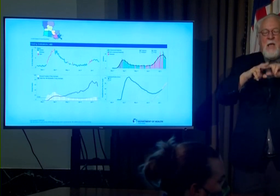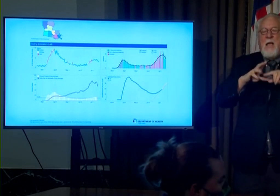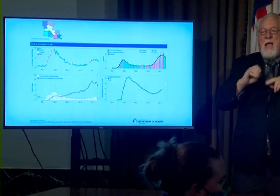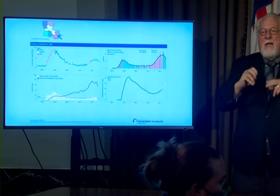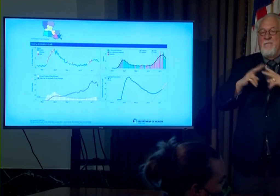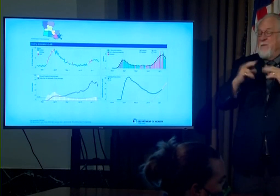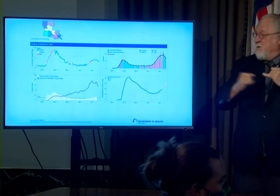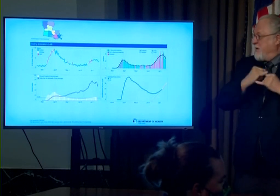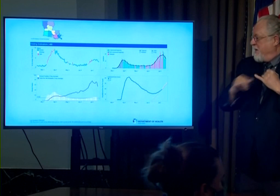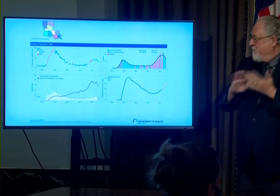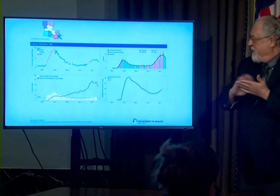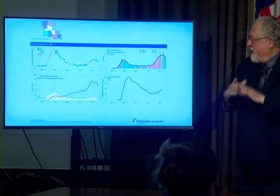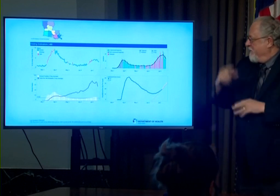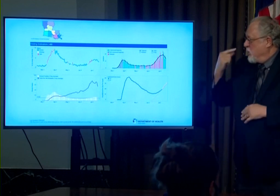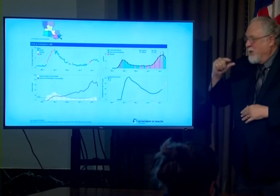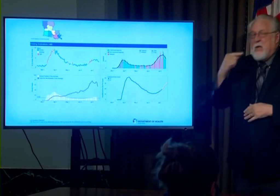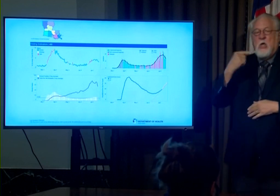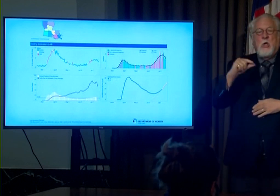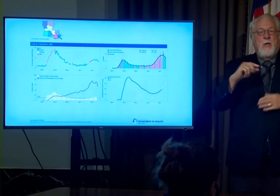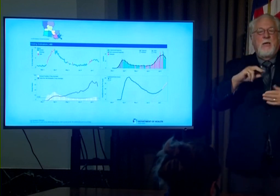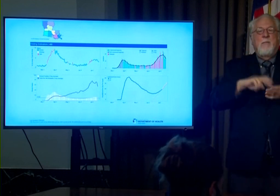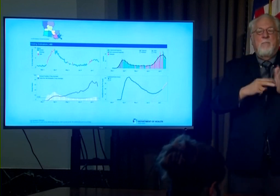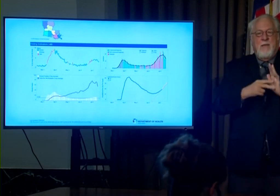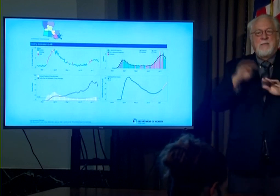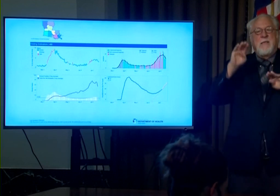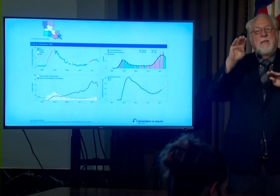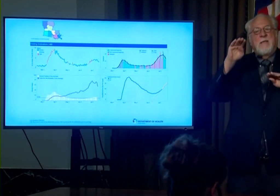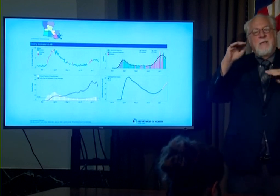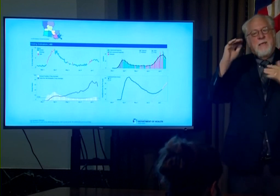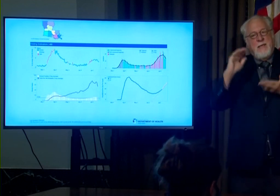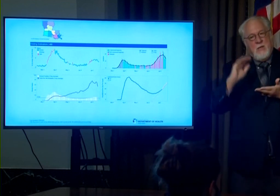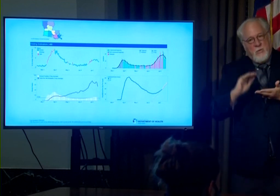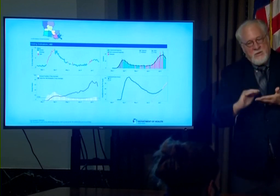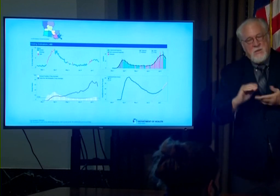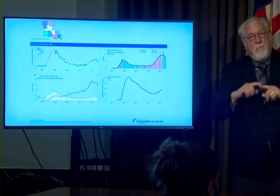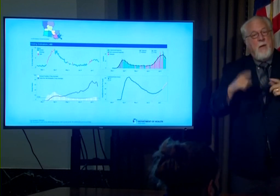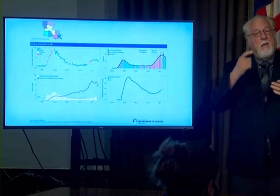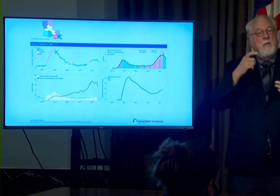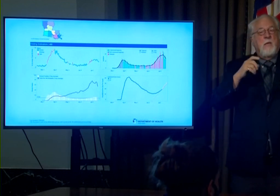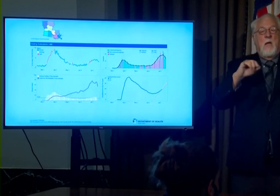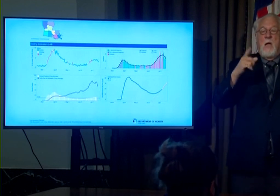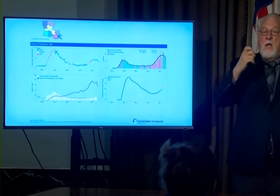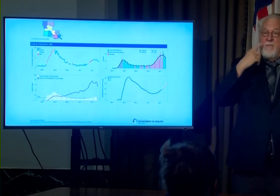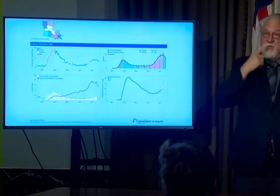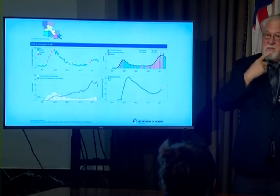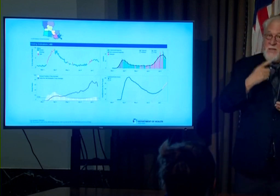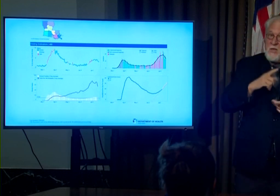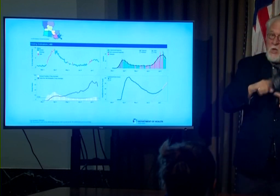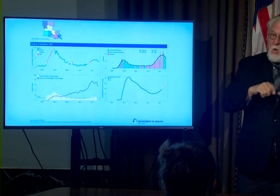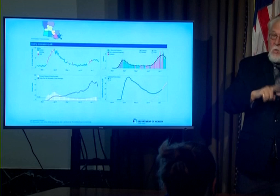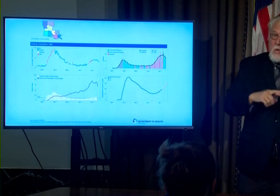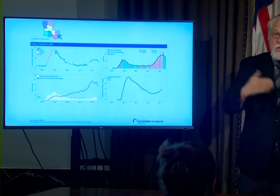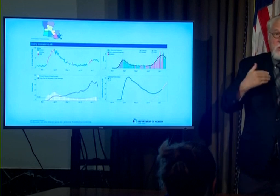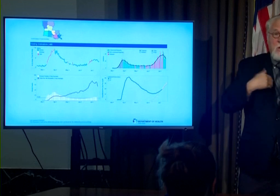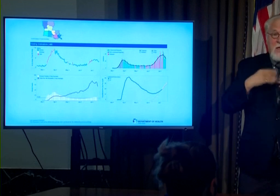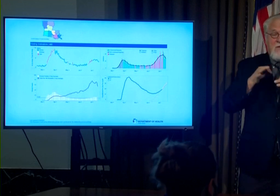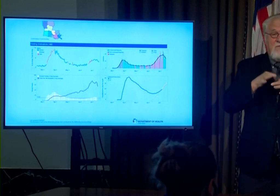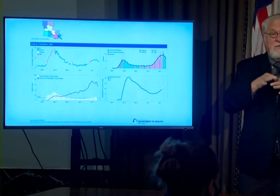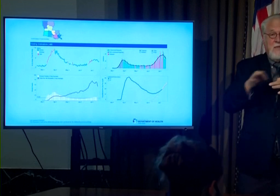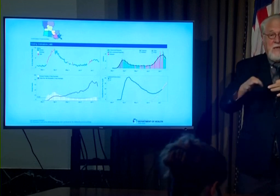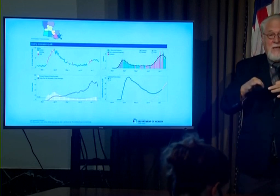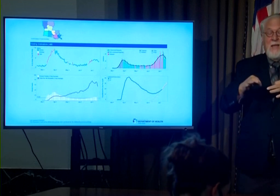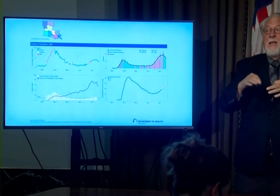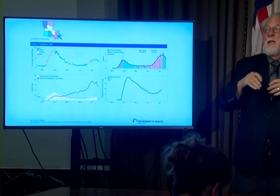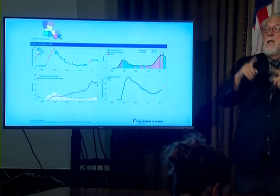at the very end turning green green meaning that we're seeing a decrease incidence but again as the governor noted when you have a delay in test